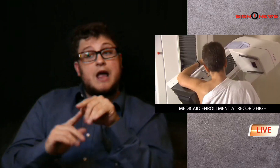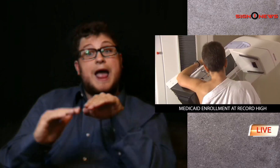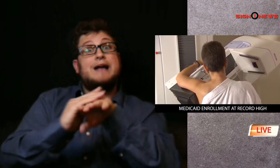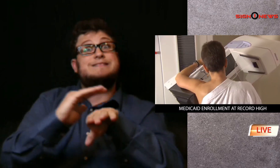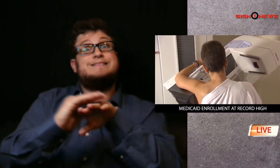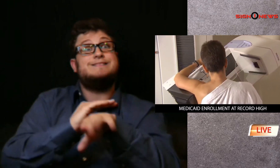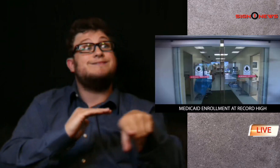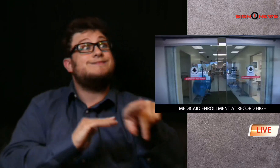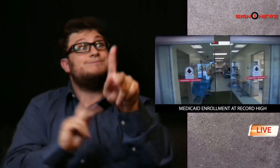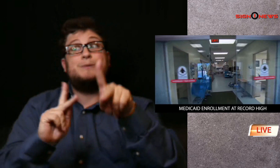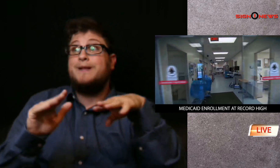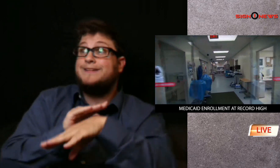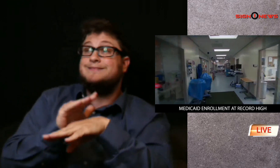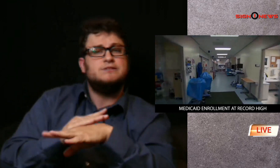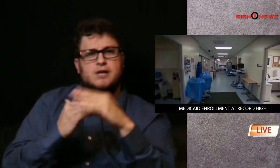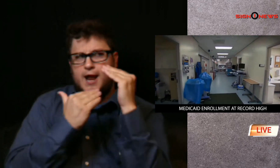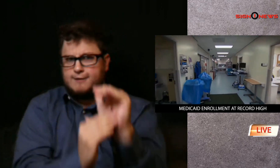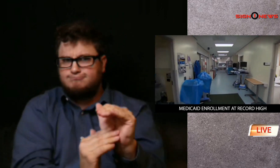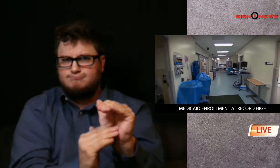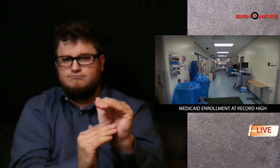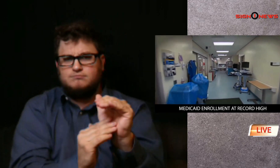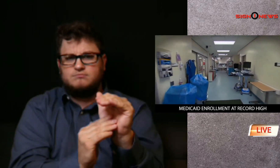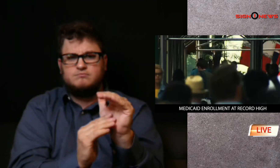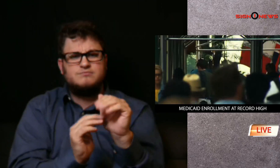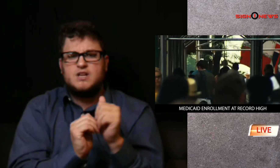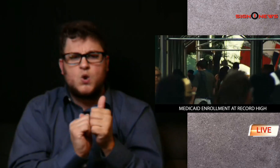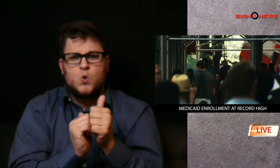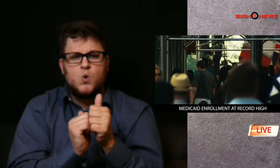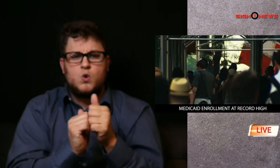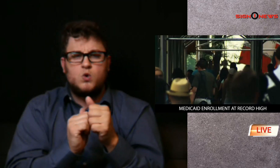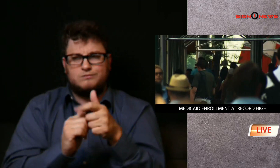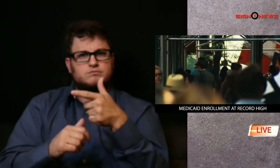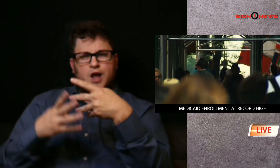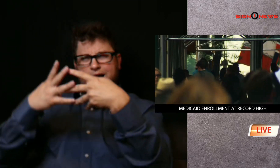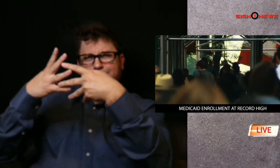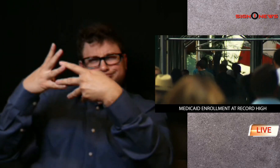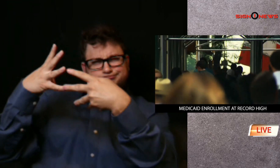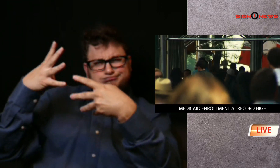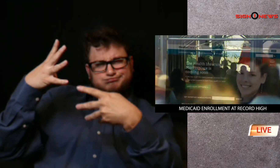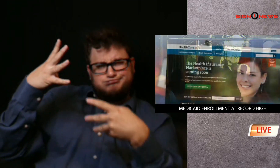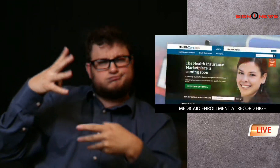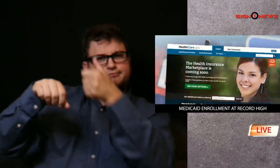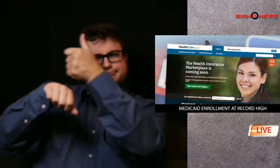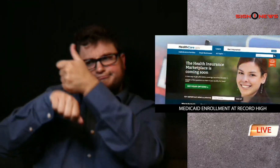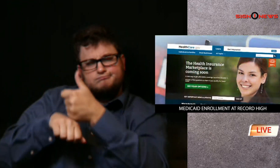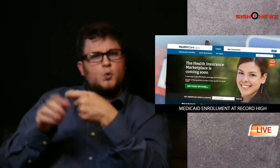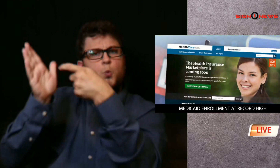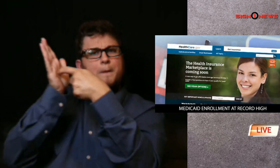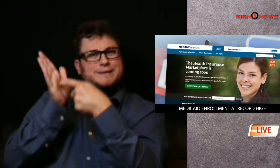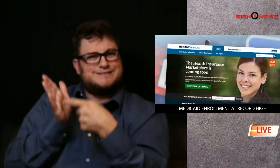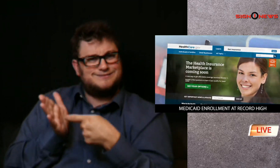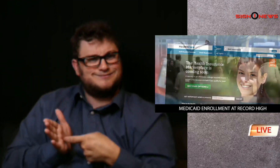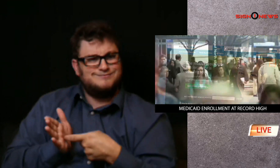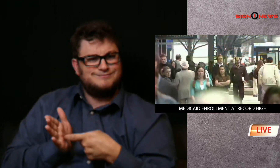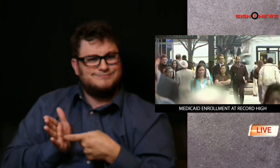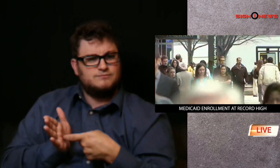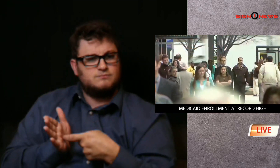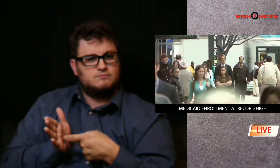the trump administration focused on limiting medicaid access by placing more requirements